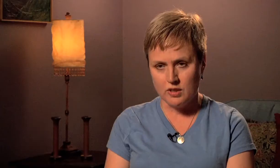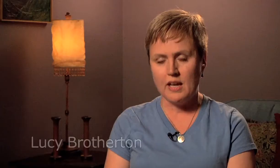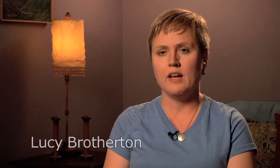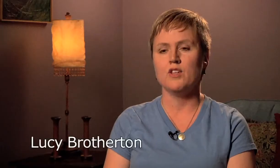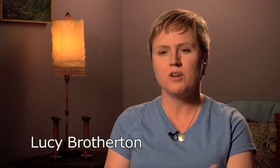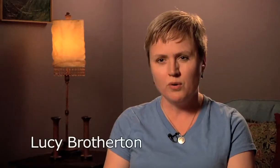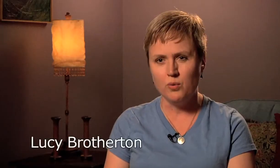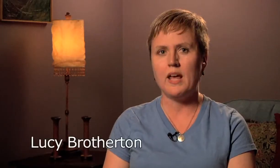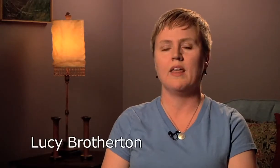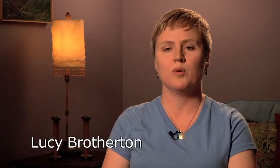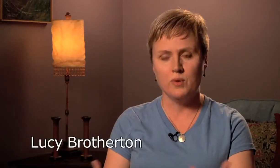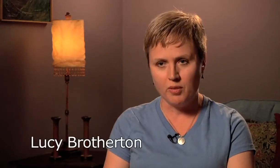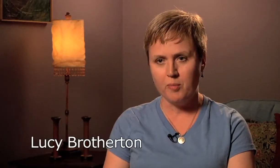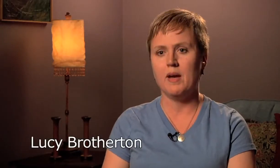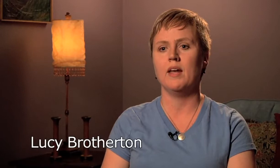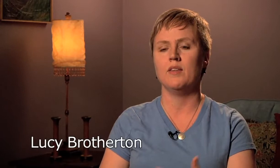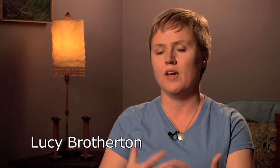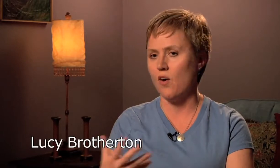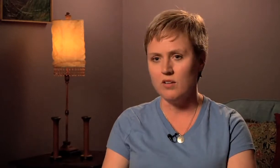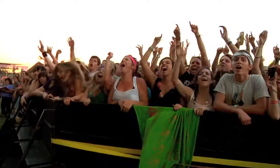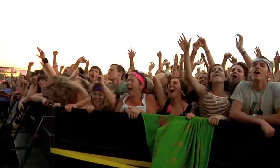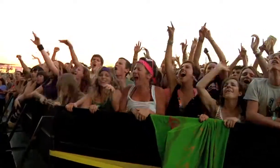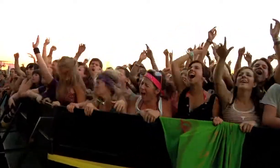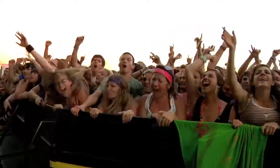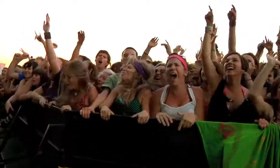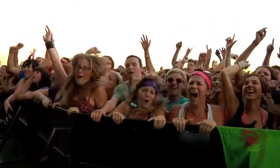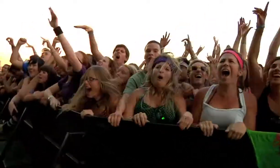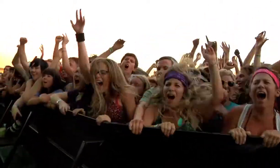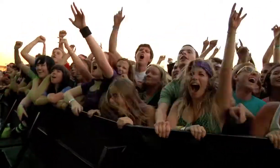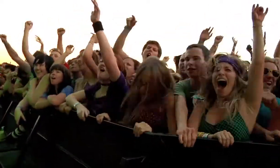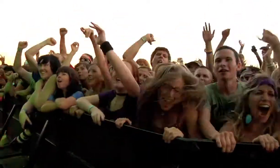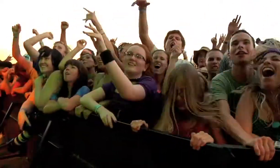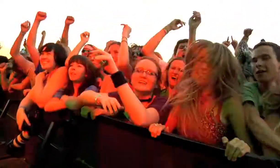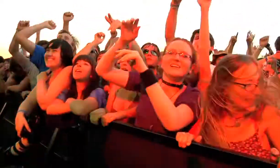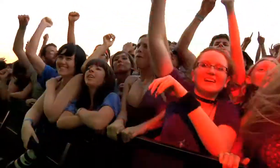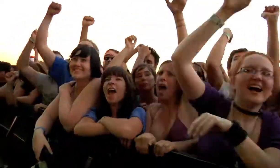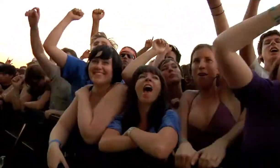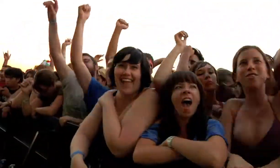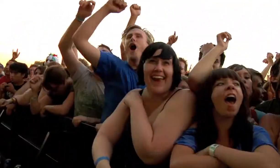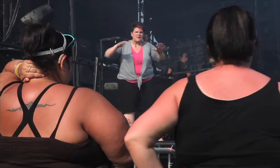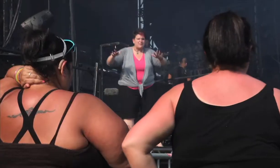emotion and the tone and the rhythm and all of that that comes with hearing the music.